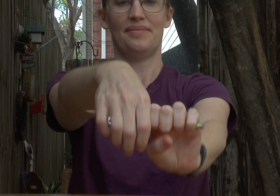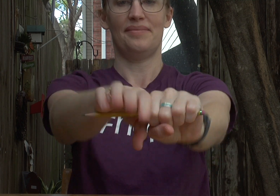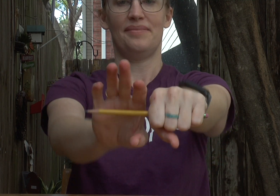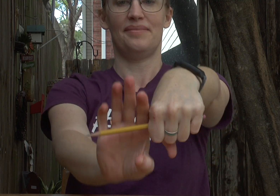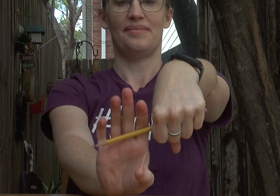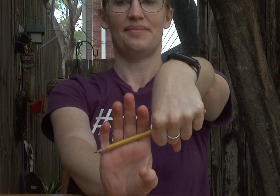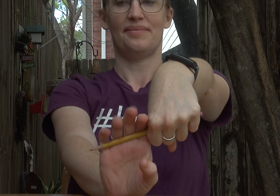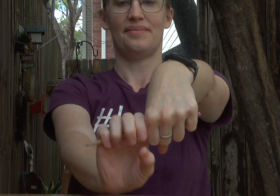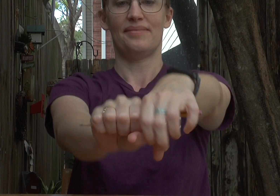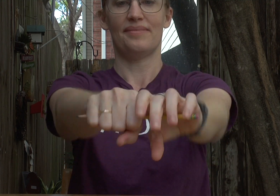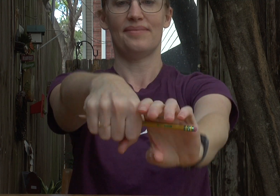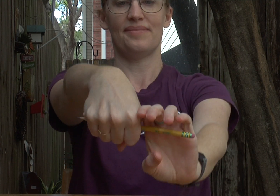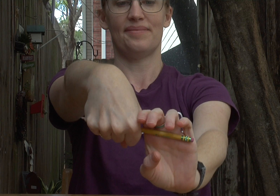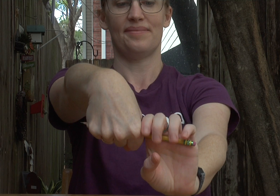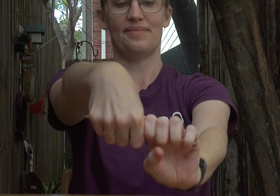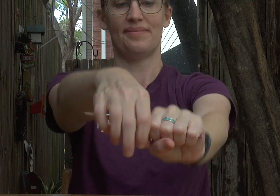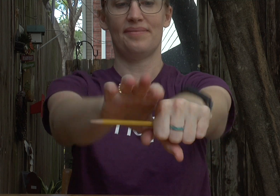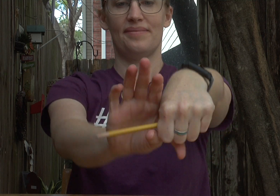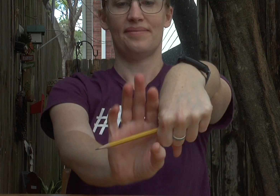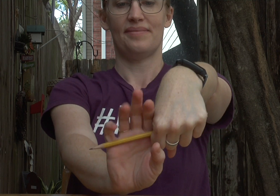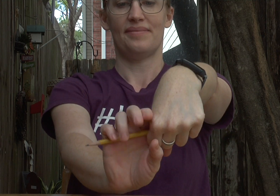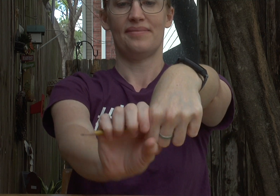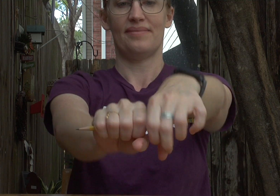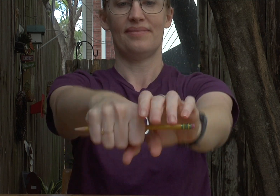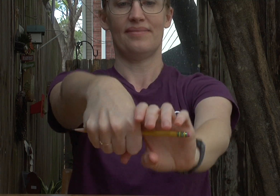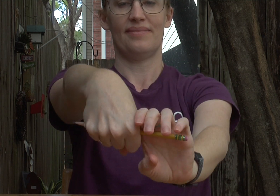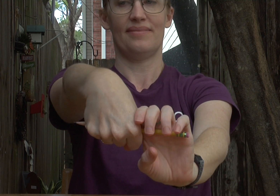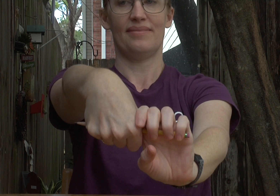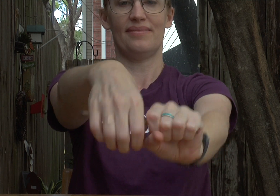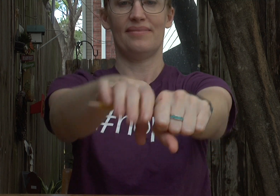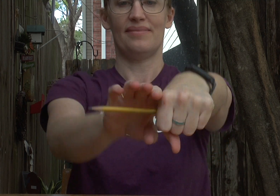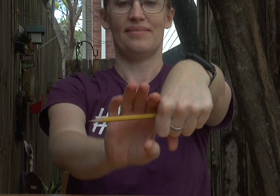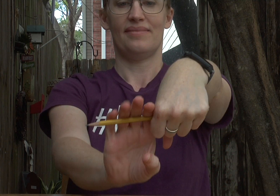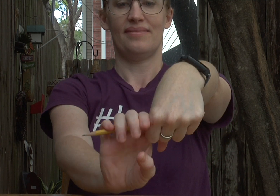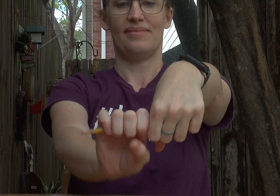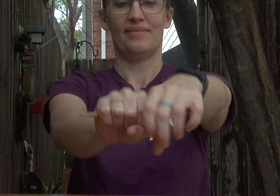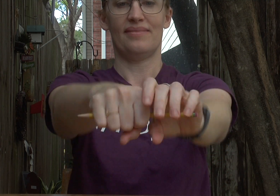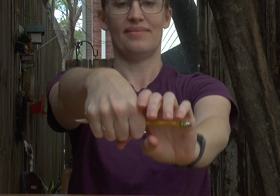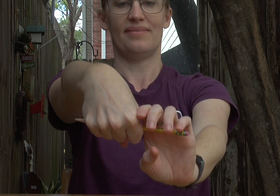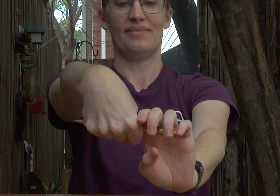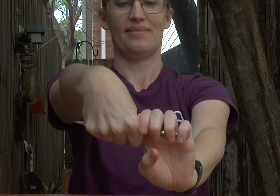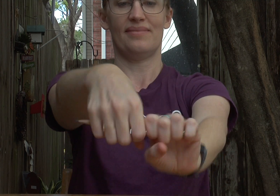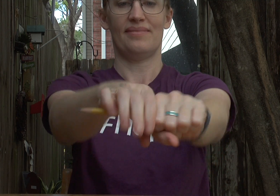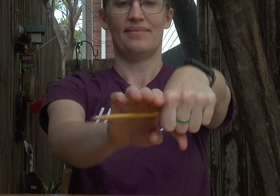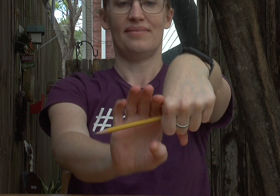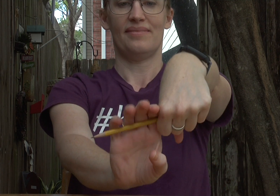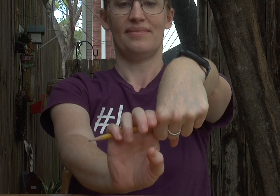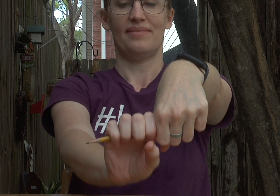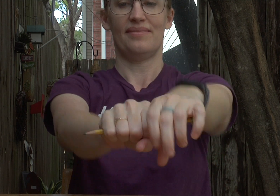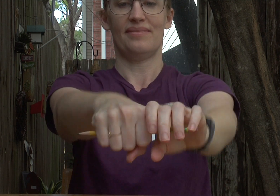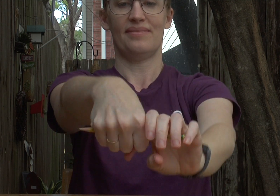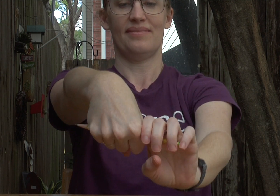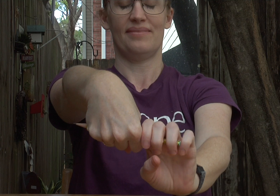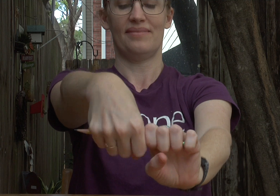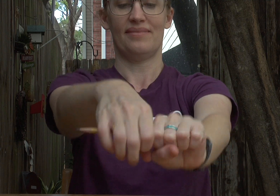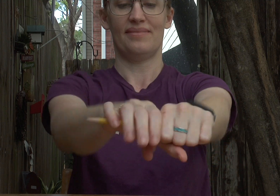then we're gonna roll your pencil or pen forward you should start feeling this here in your forearms